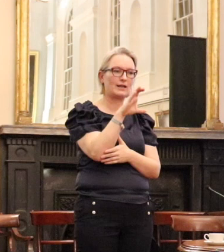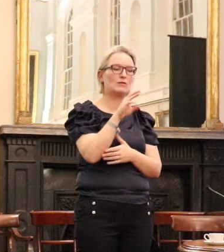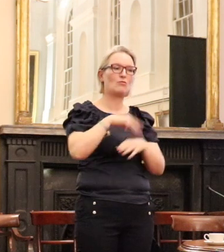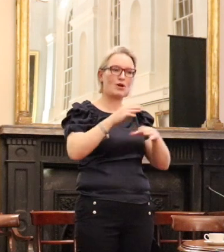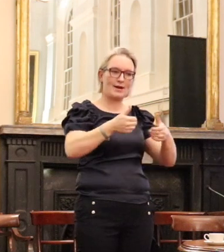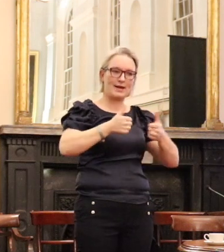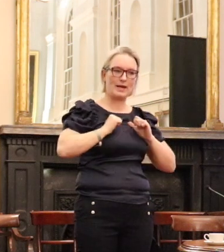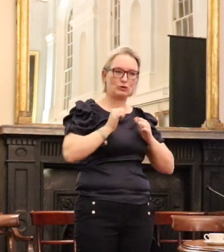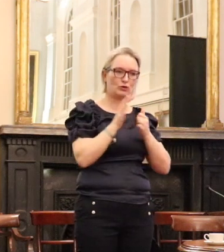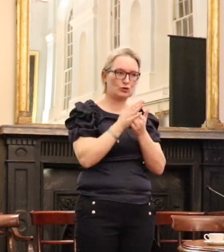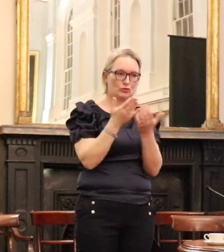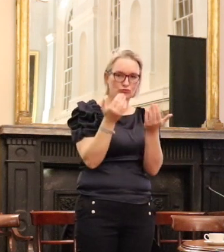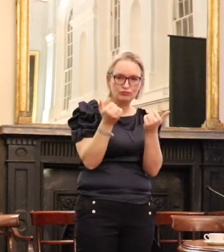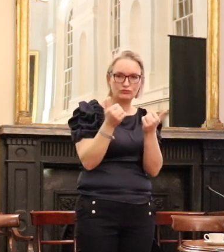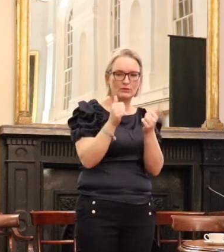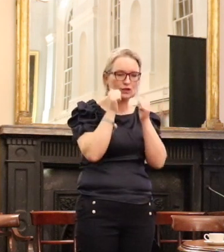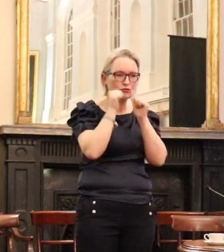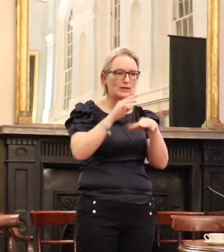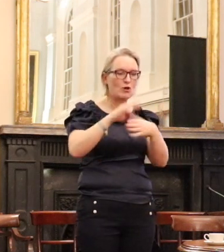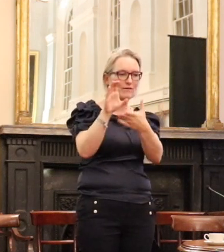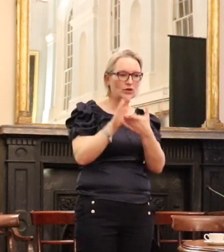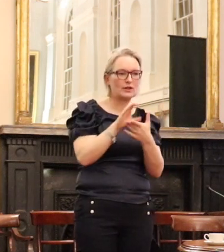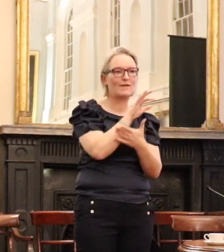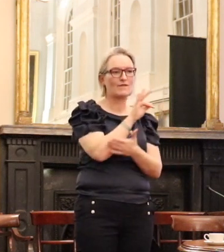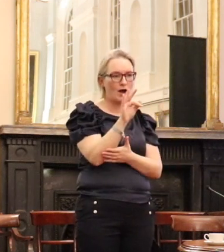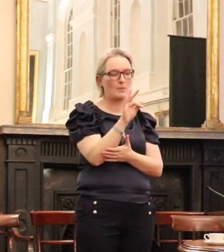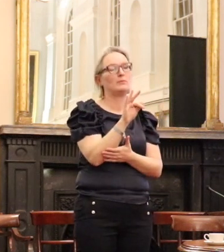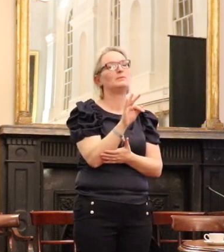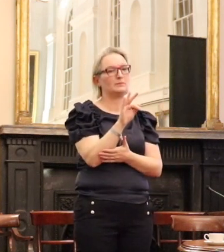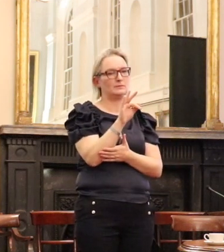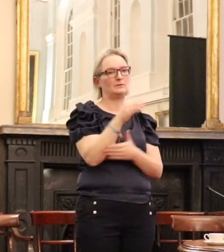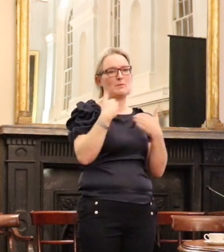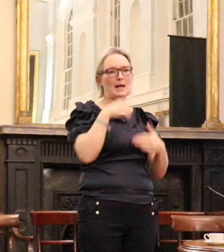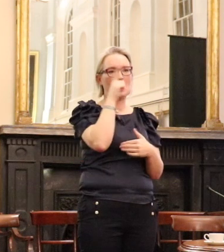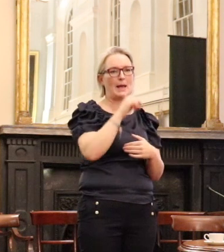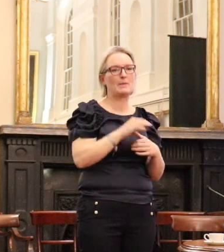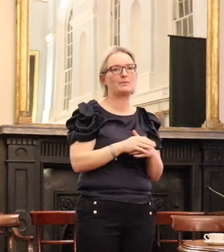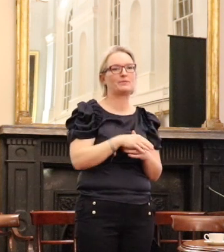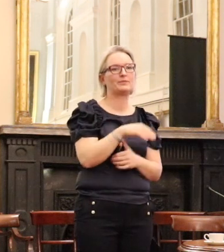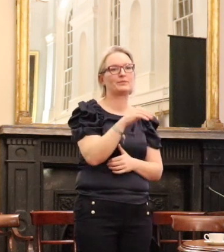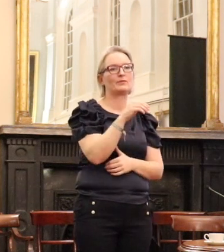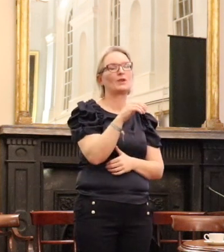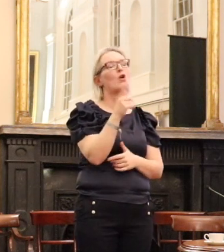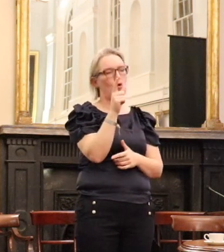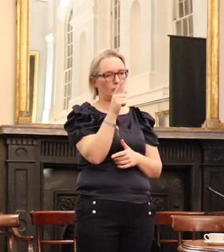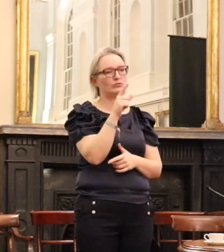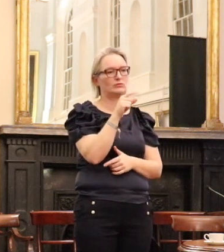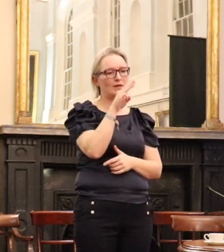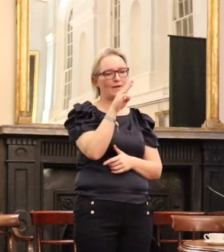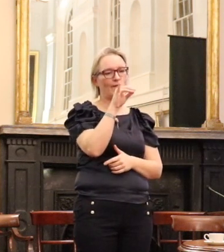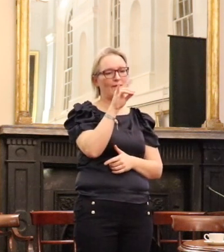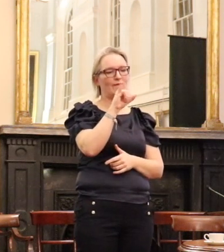from Glanted Flackings. Now for those of you who are not familiar with this landscape Glanted Flackings